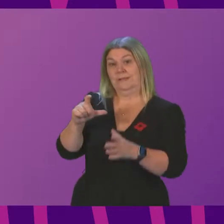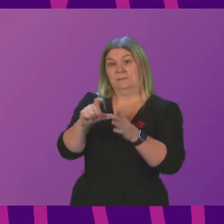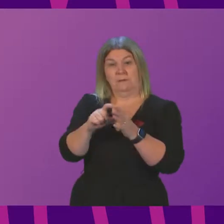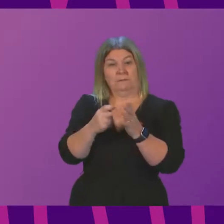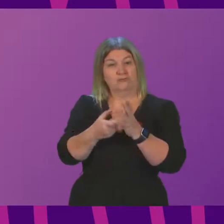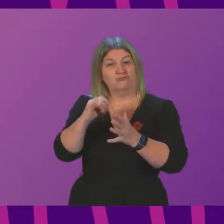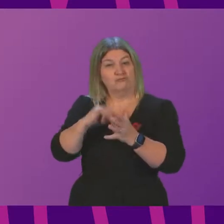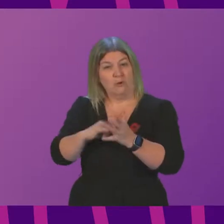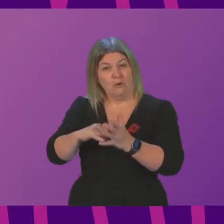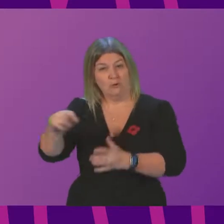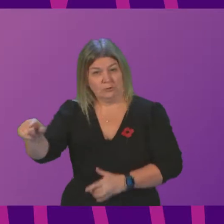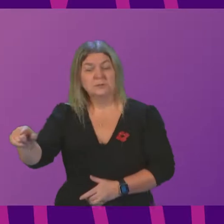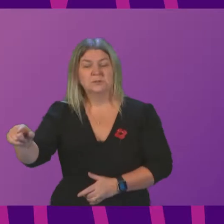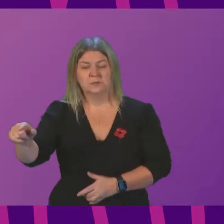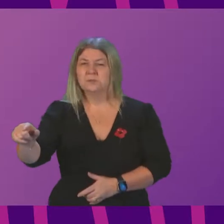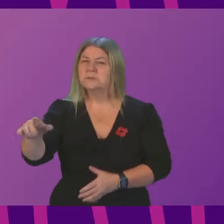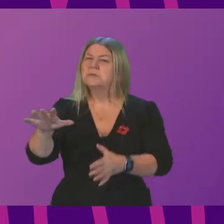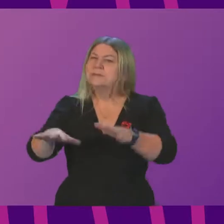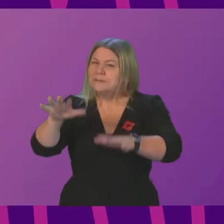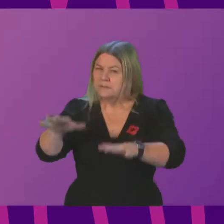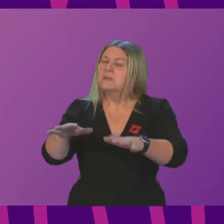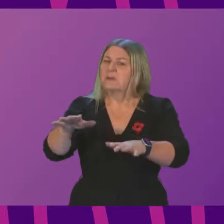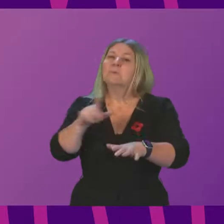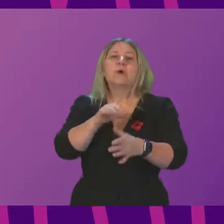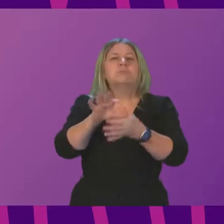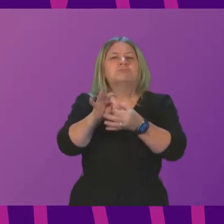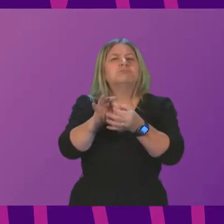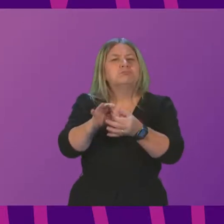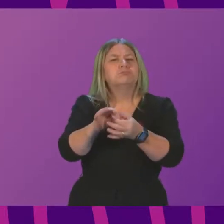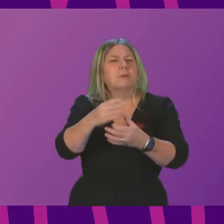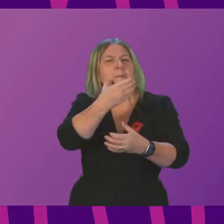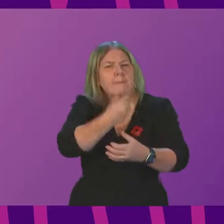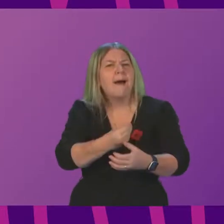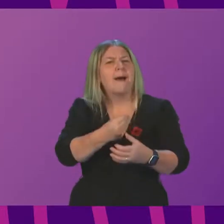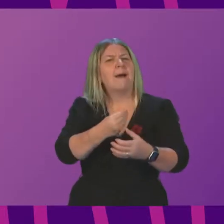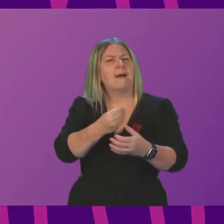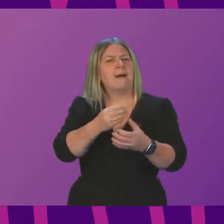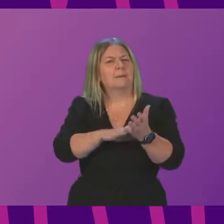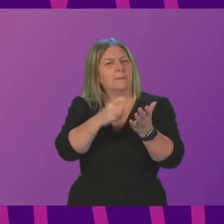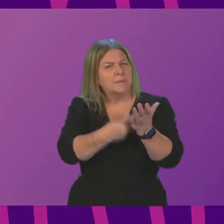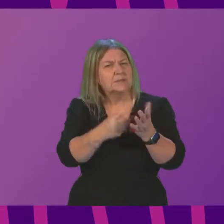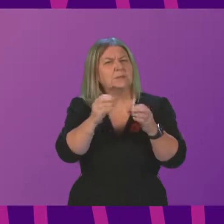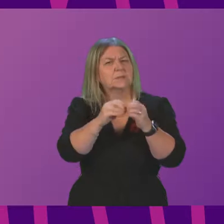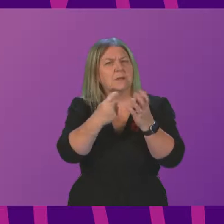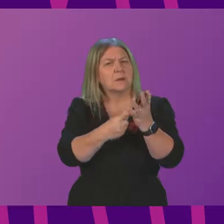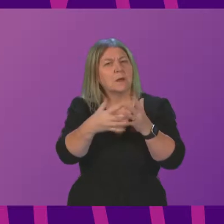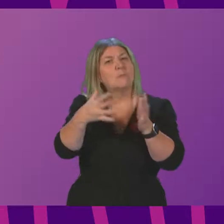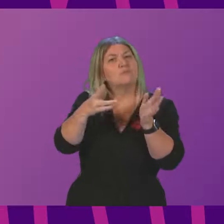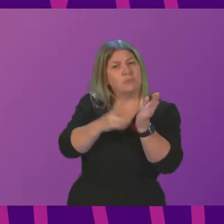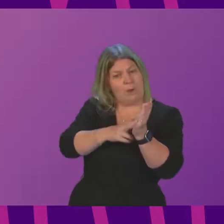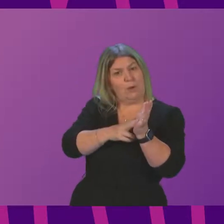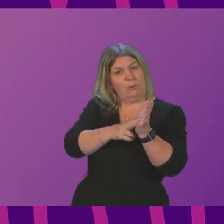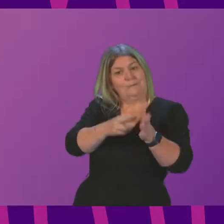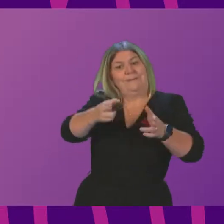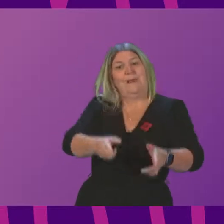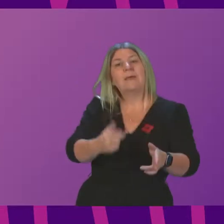relate directly to Mr Brown. The circumstances of Mr Brown and what his family experience